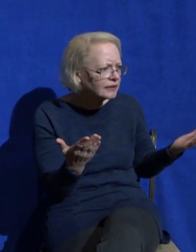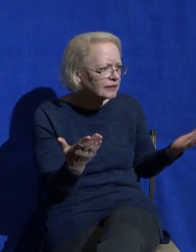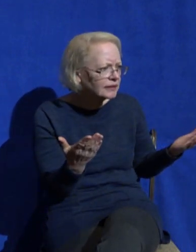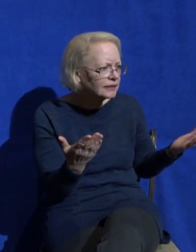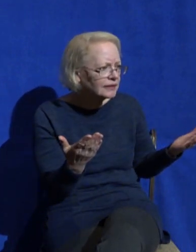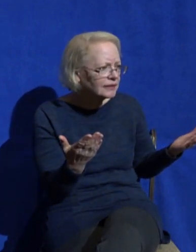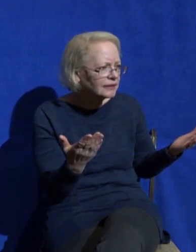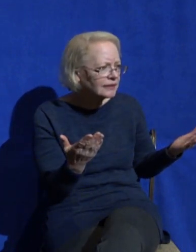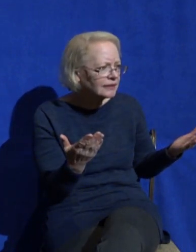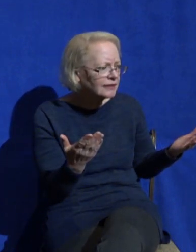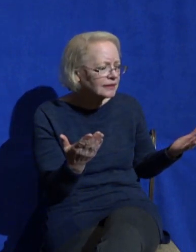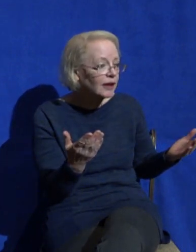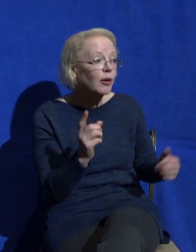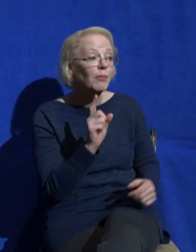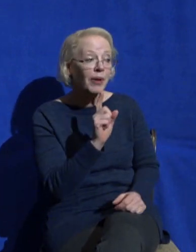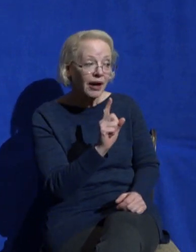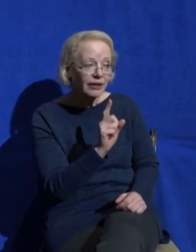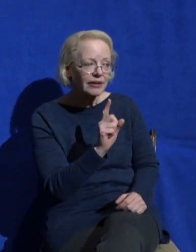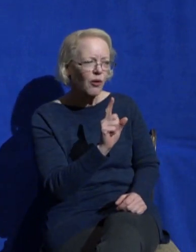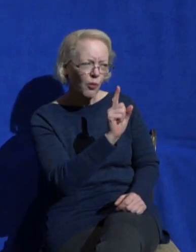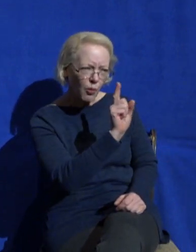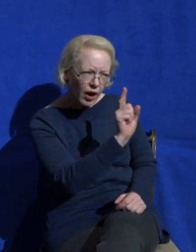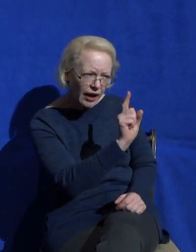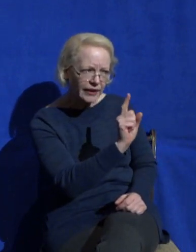But one thing is necessary.